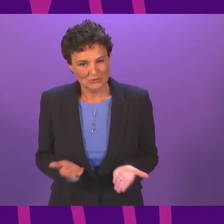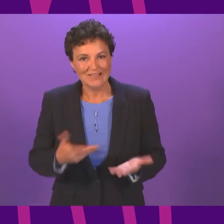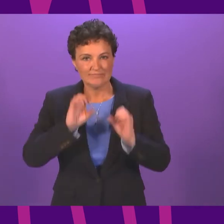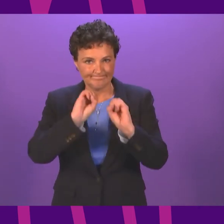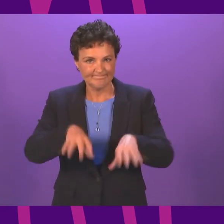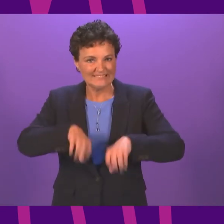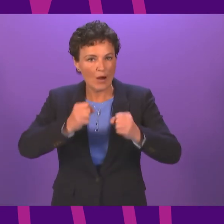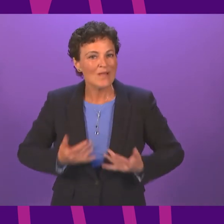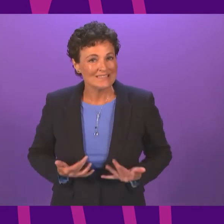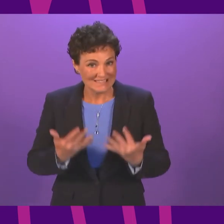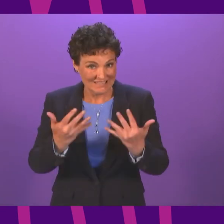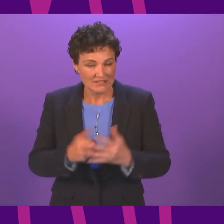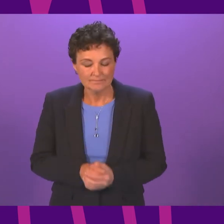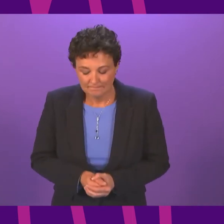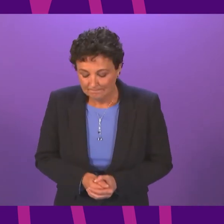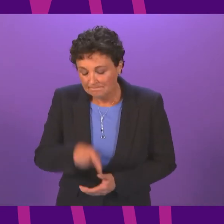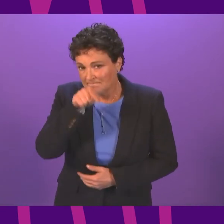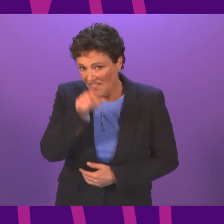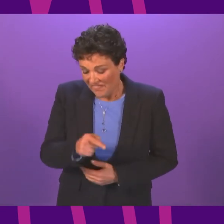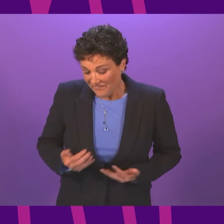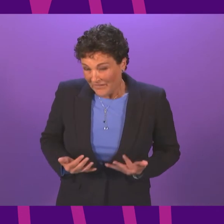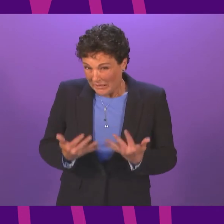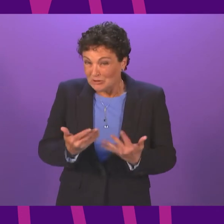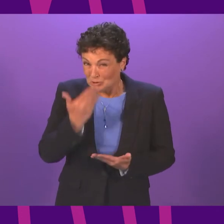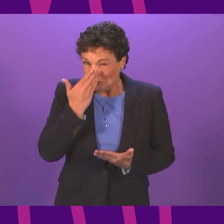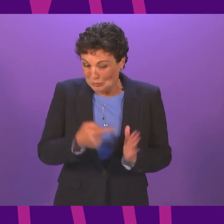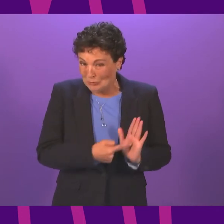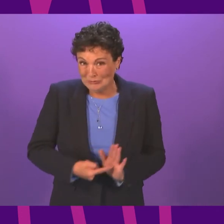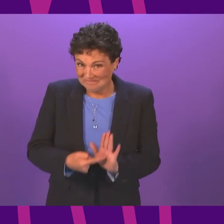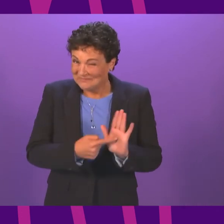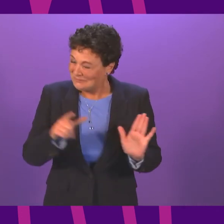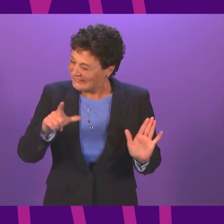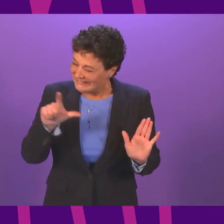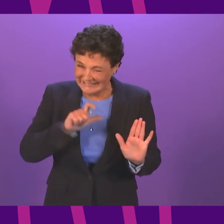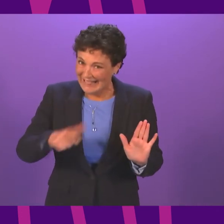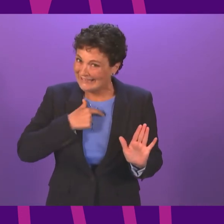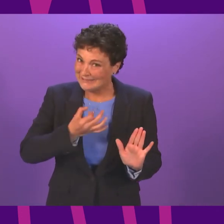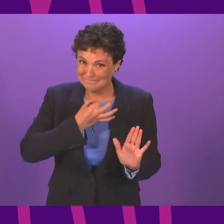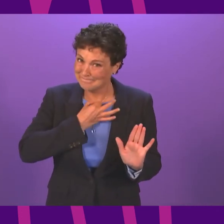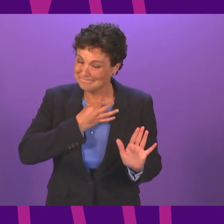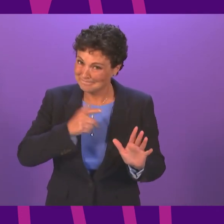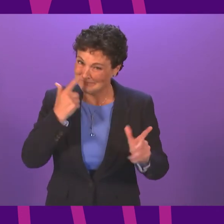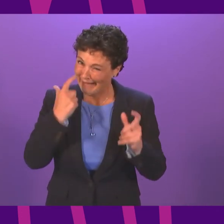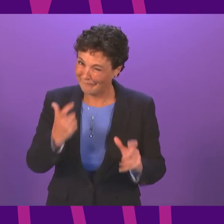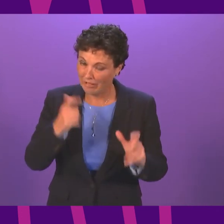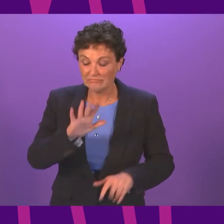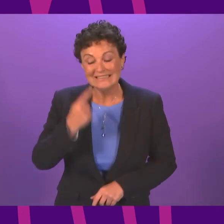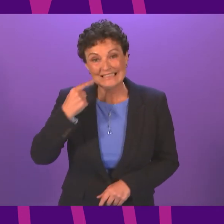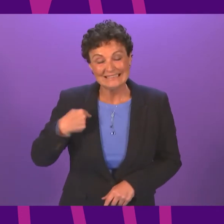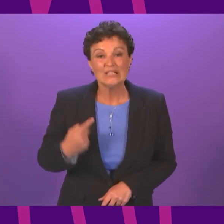and these do demonstrate why caution at this stage is still required. Yesterday, 2